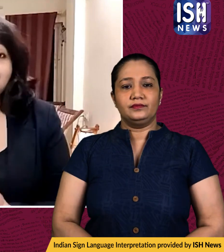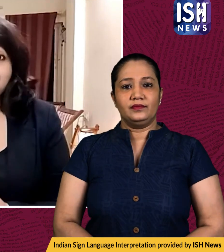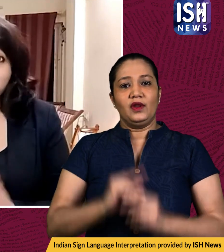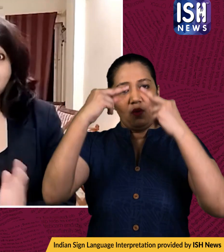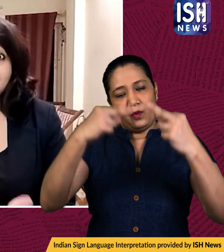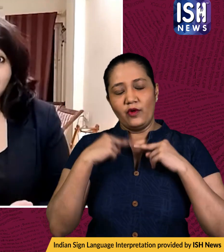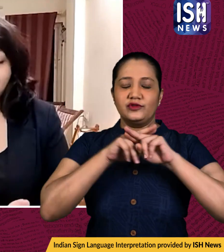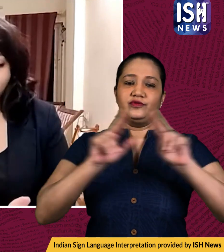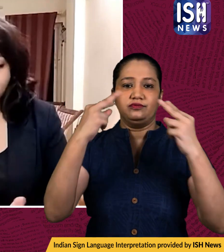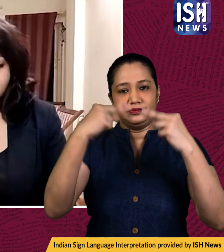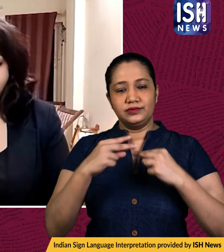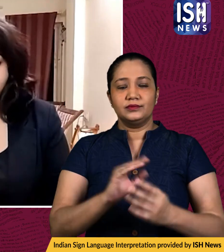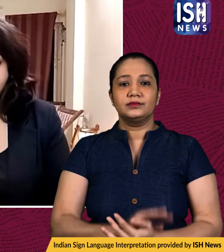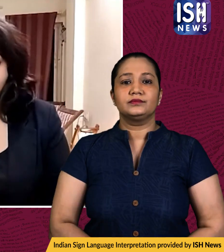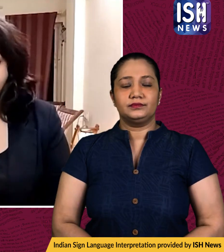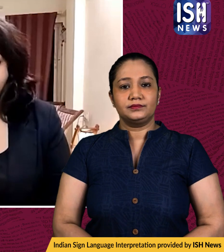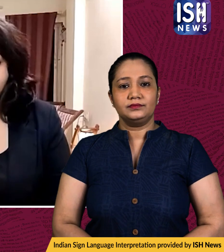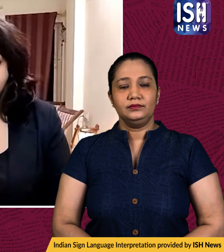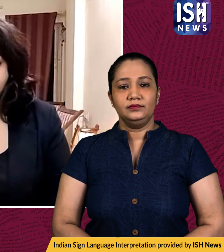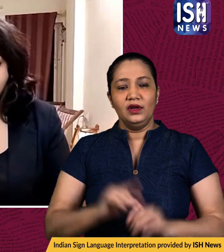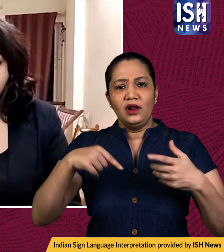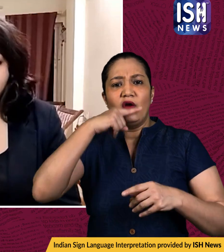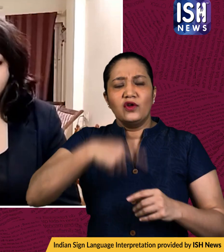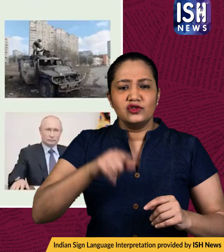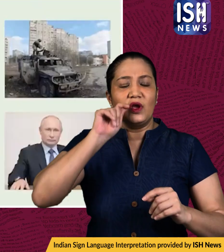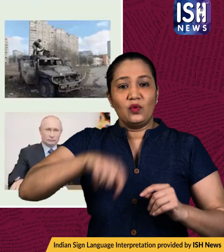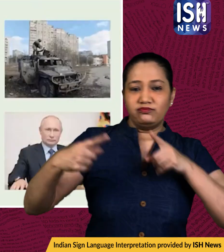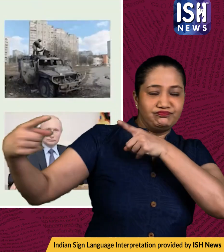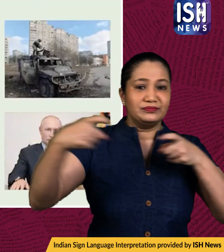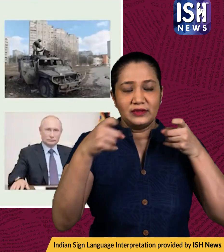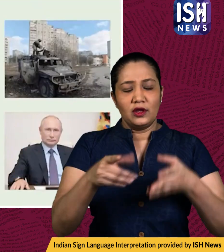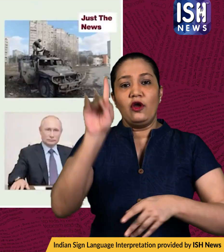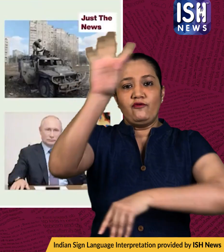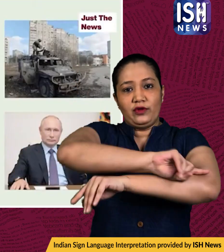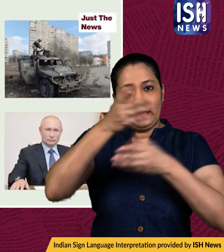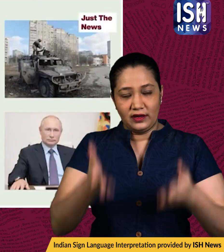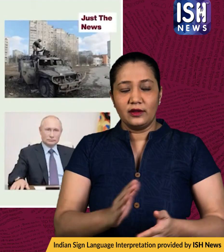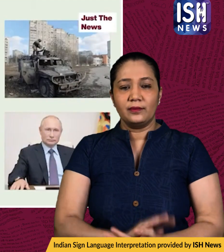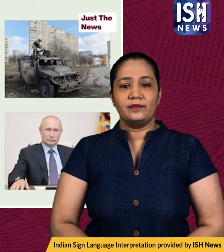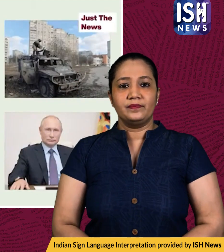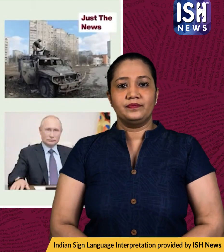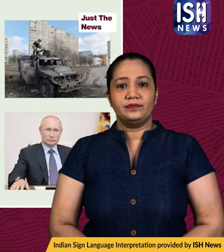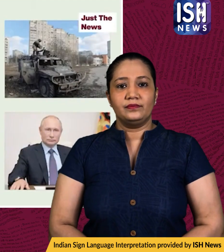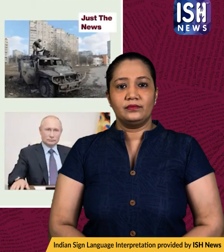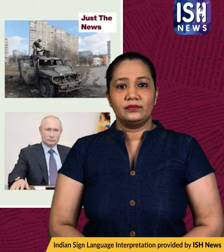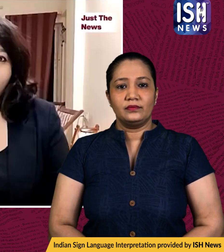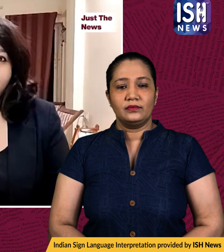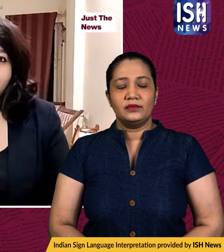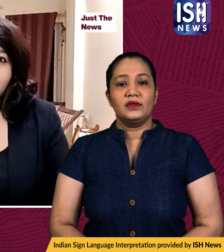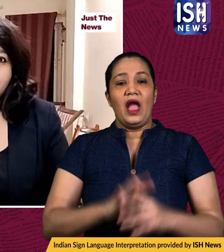tuned for the entire bulletin we start off with russia's invasion of ukraine it's day 14 the president of the united